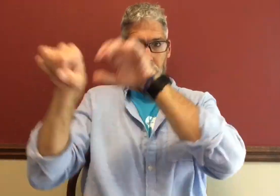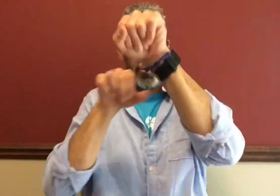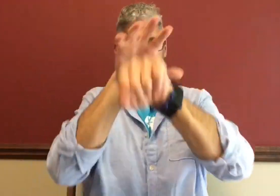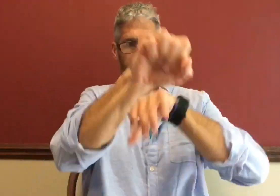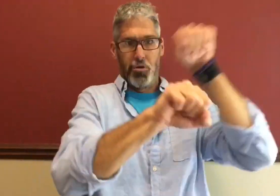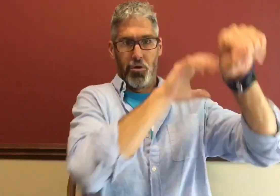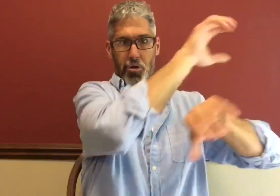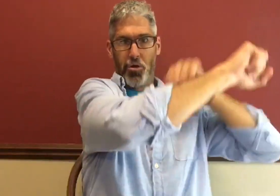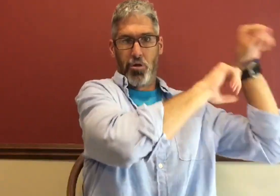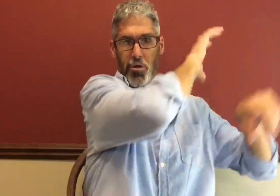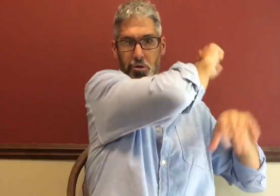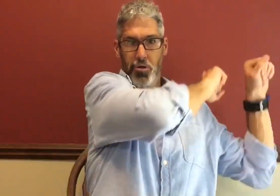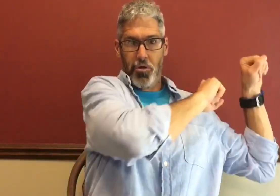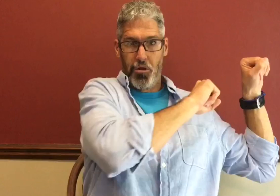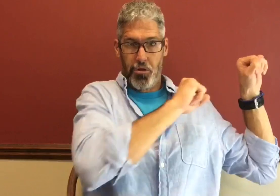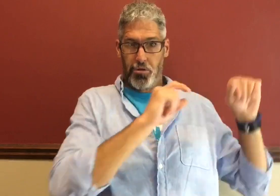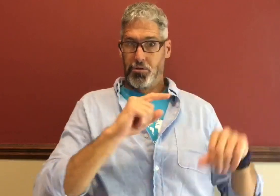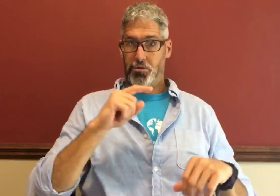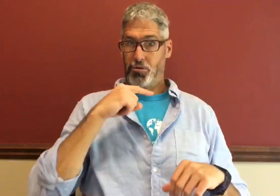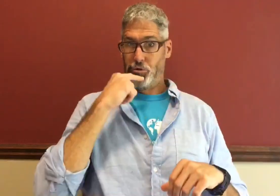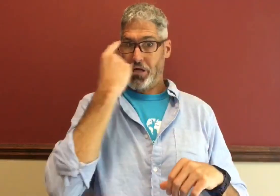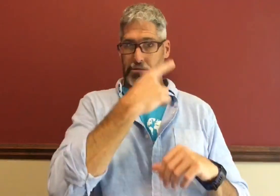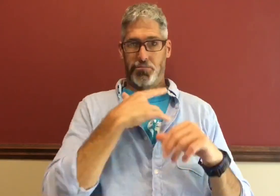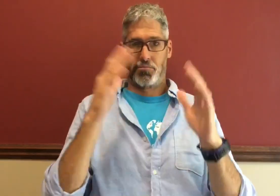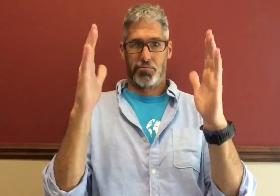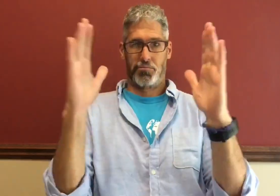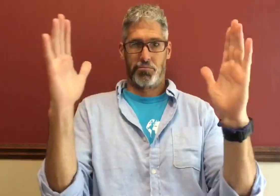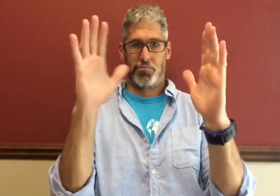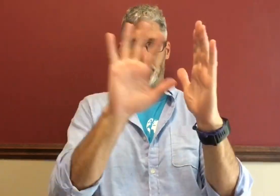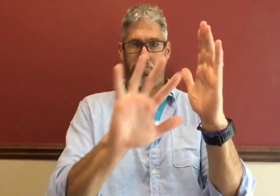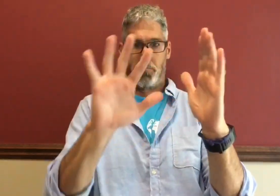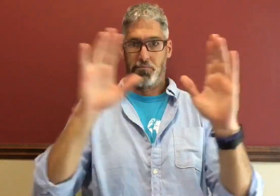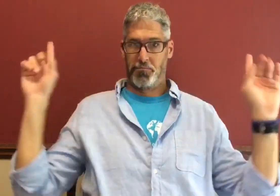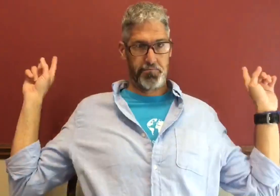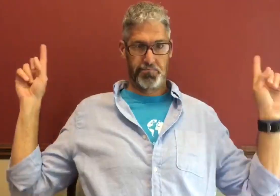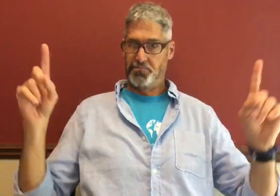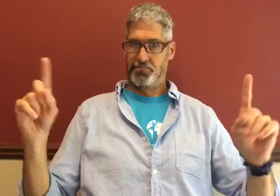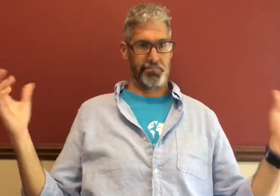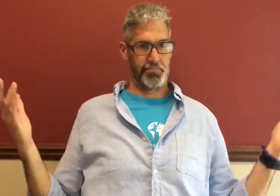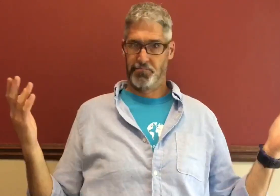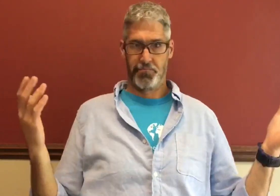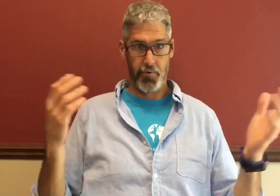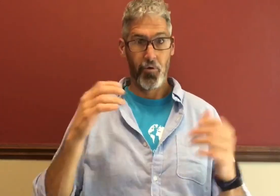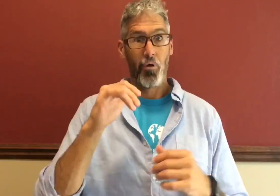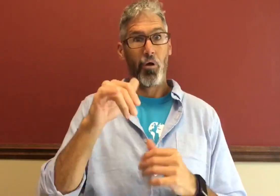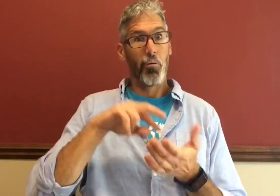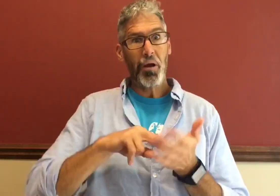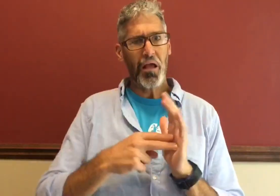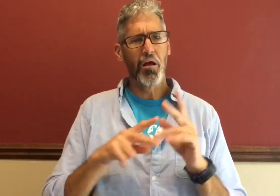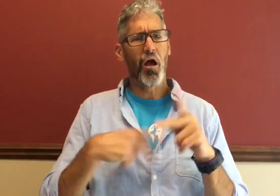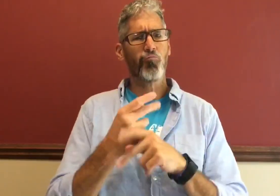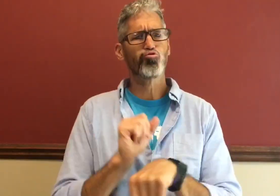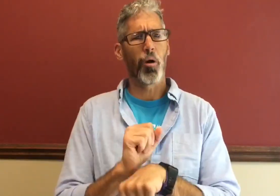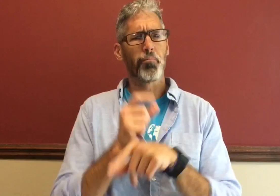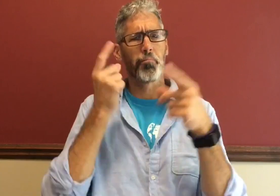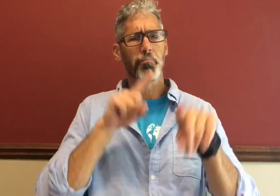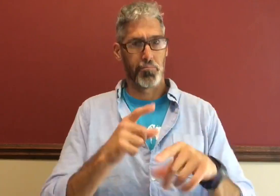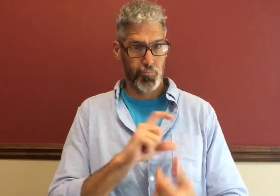Deaf people take in more information from their entire field of view while hearing people only process what's in the center. So what kind of jobs would benefit